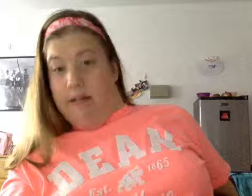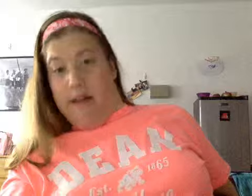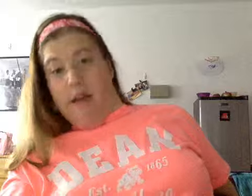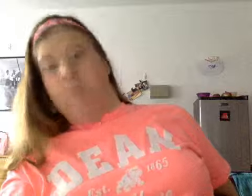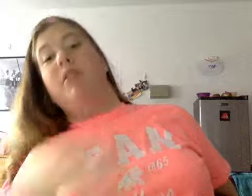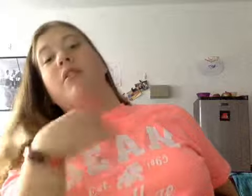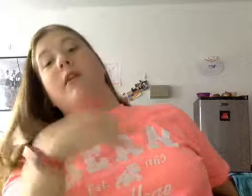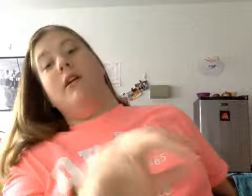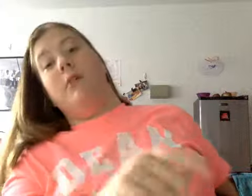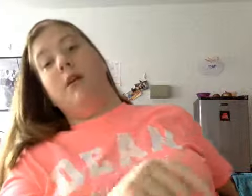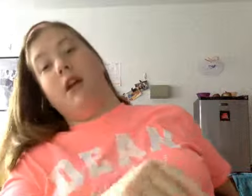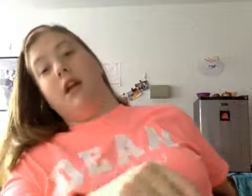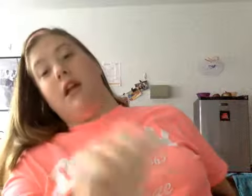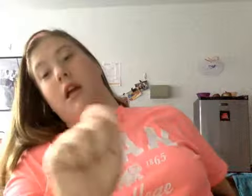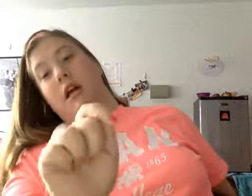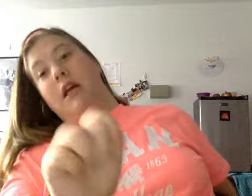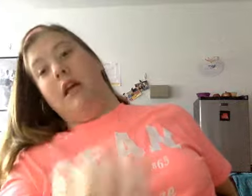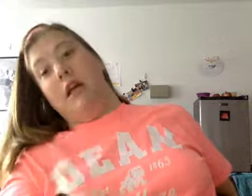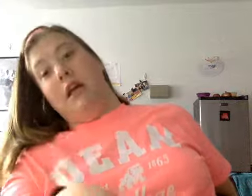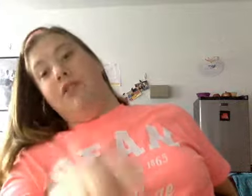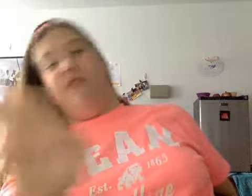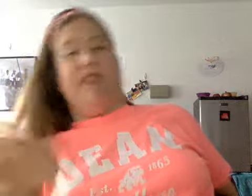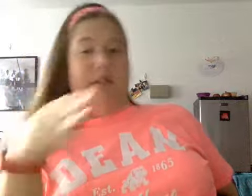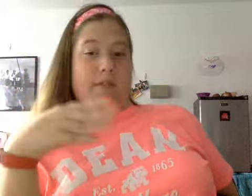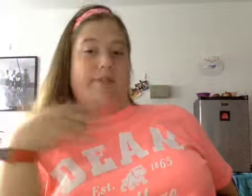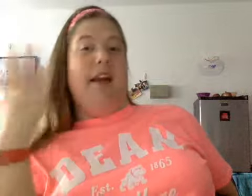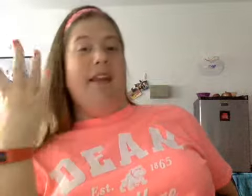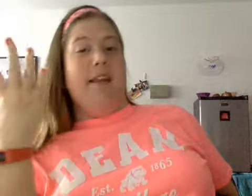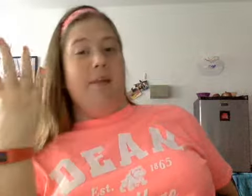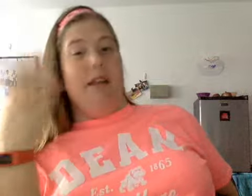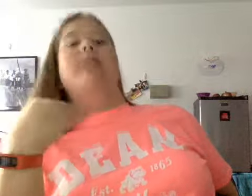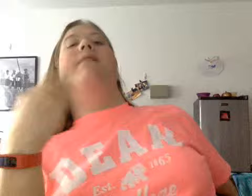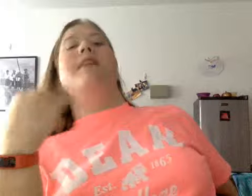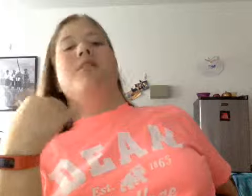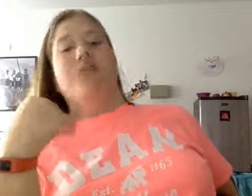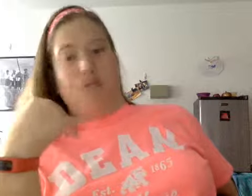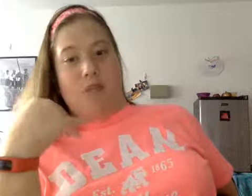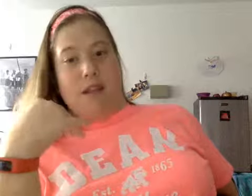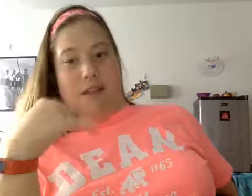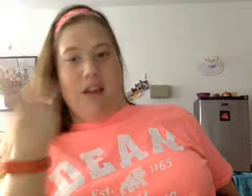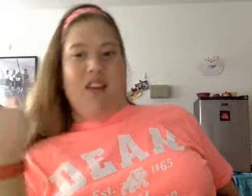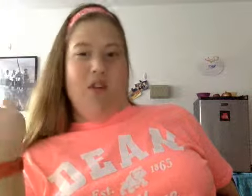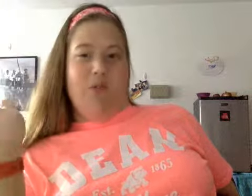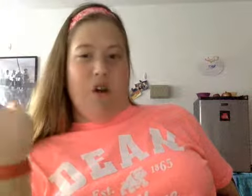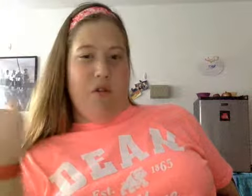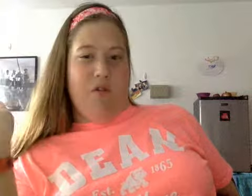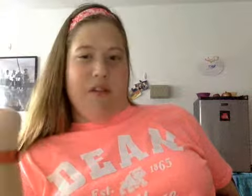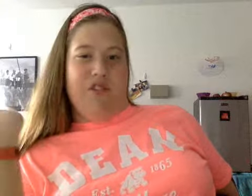like pure humor you know jokes that don't offend anybody and if they do it's like you know it's